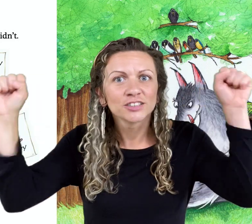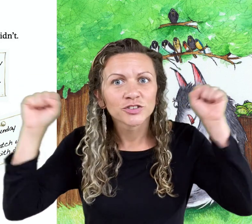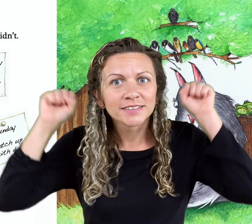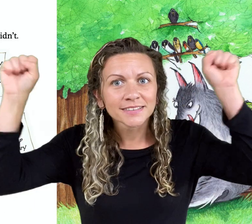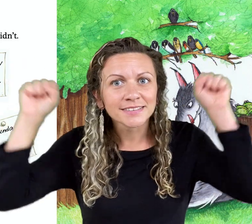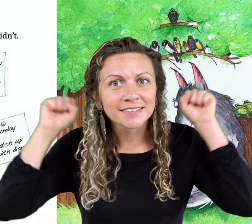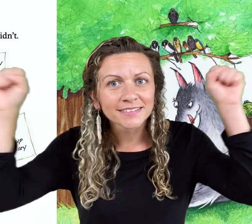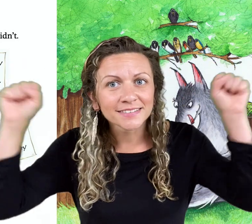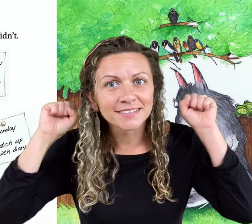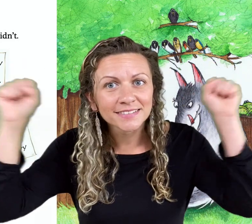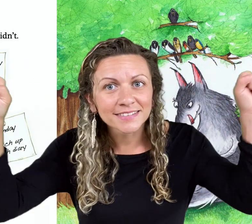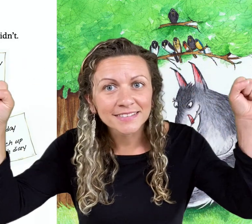Friday, exercise.